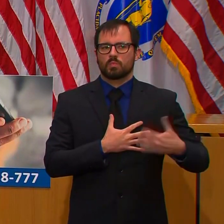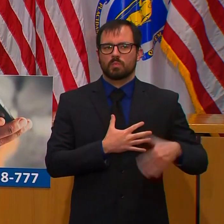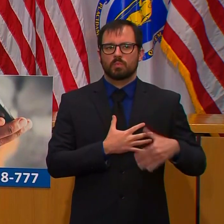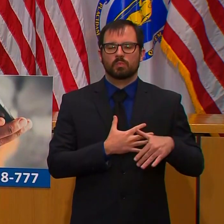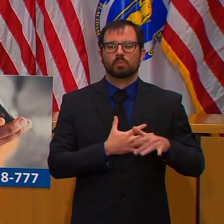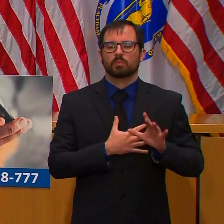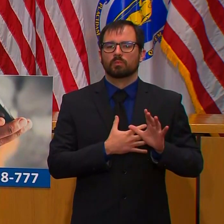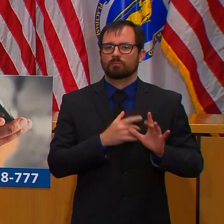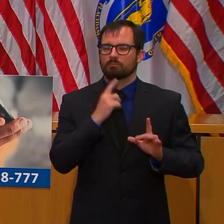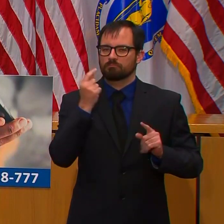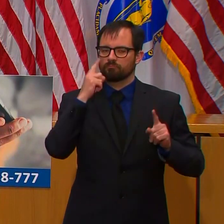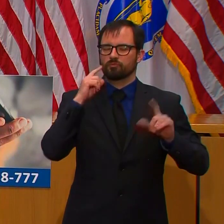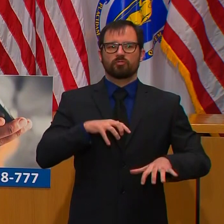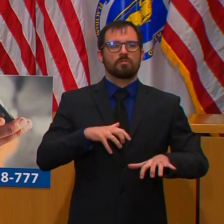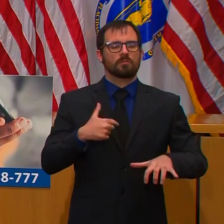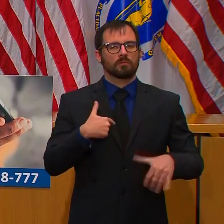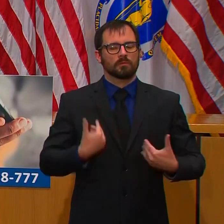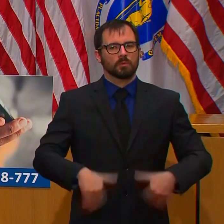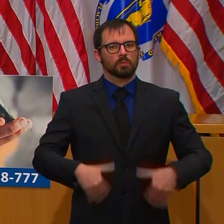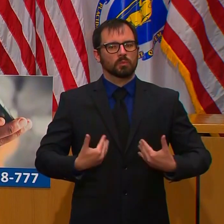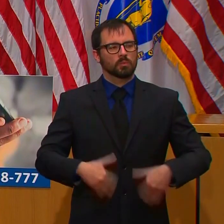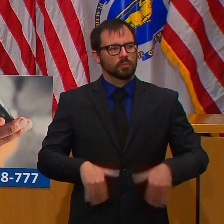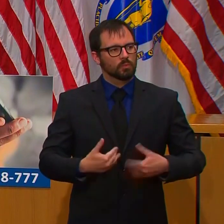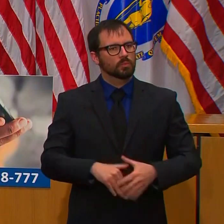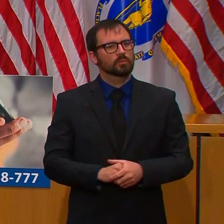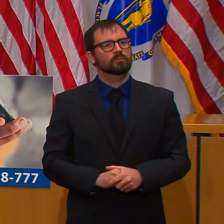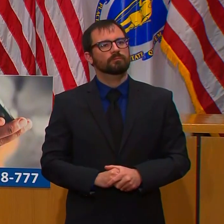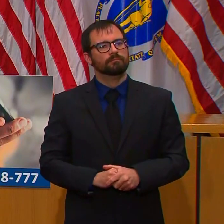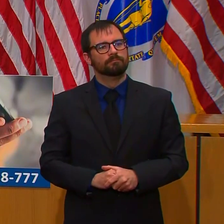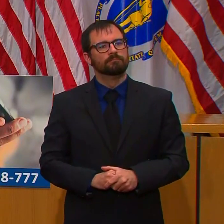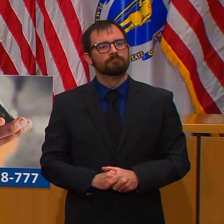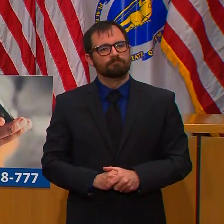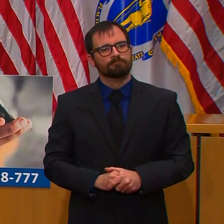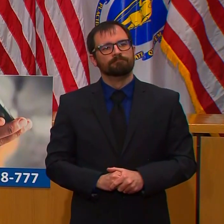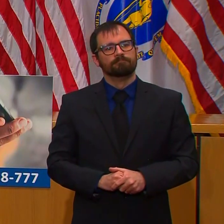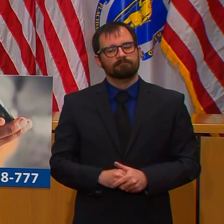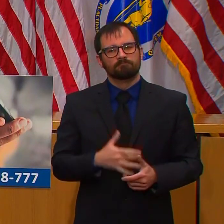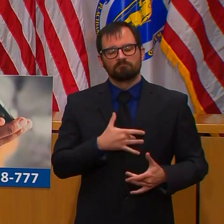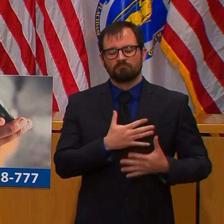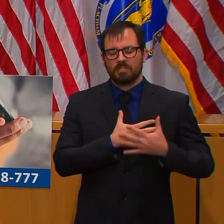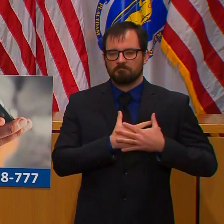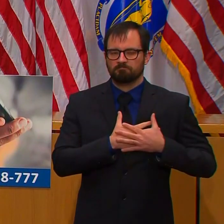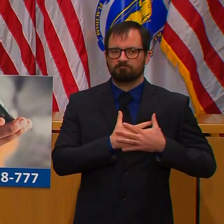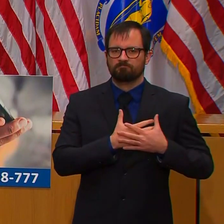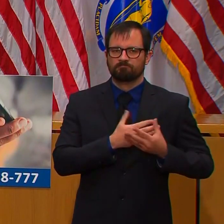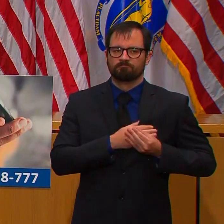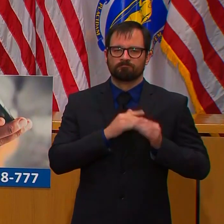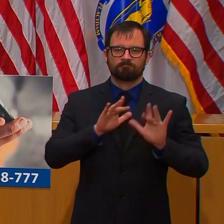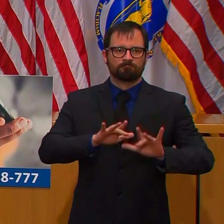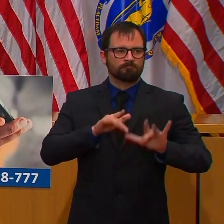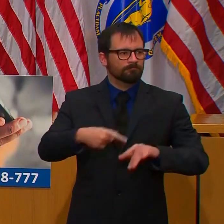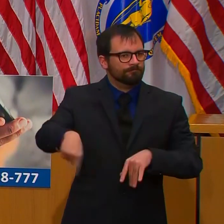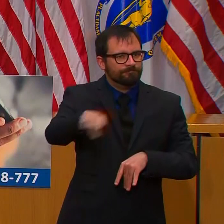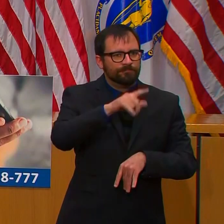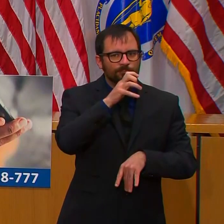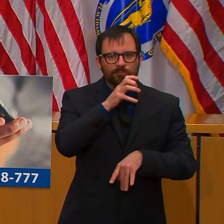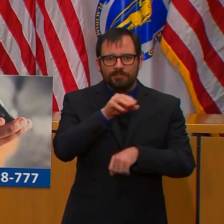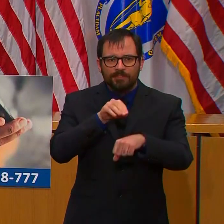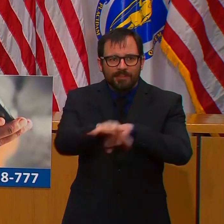us, and our hearts go out to the families and the loved ones and the staff